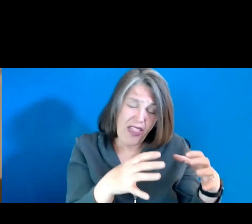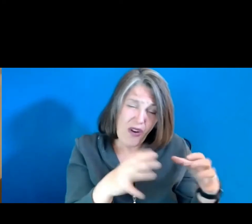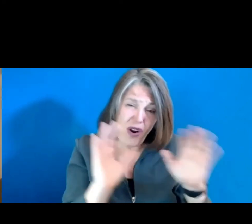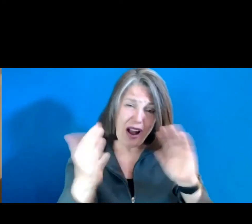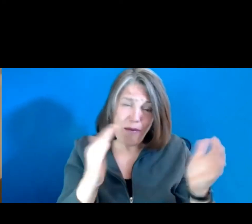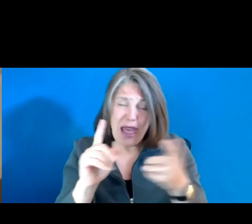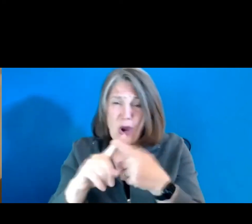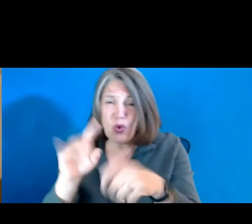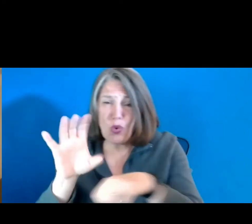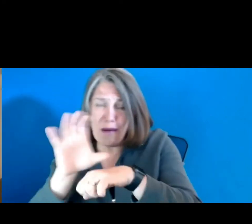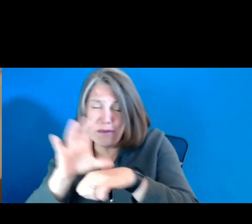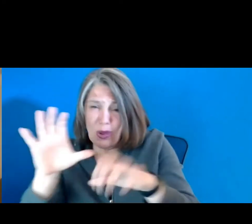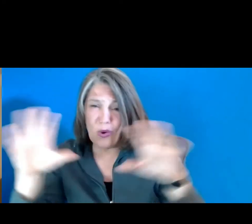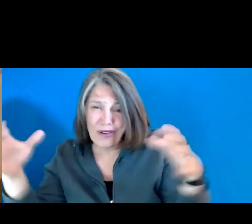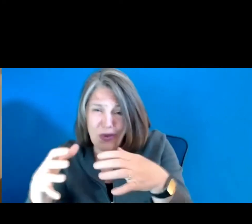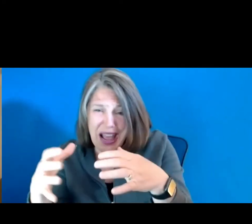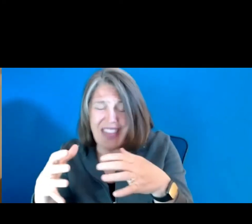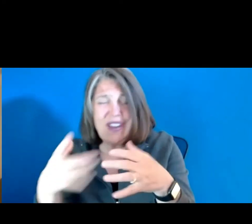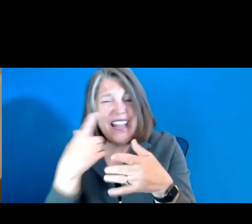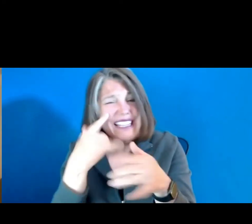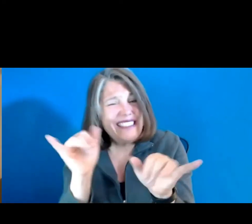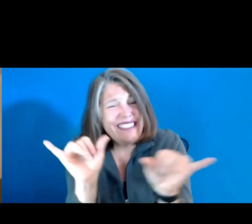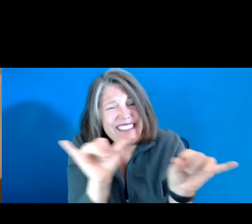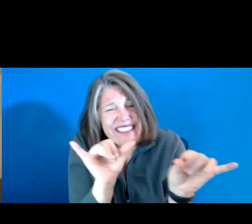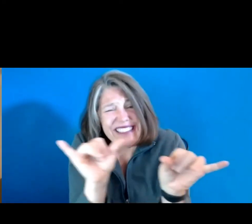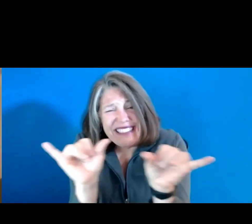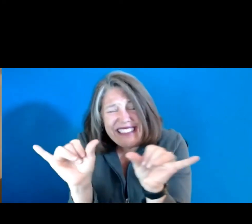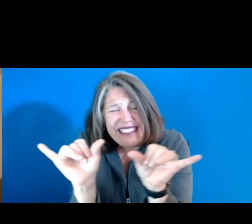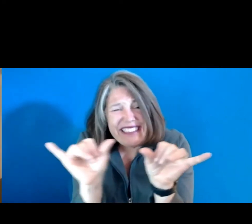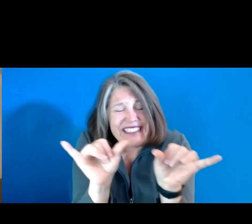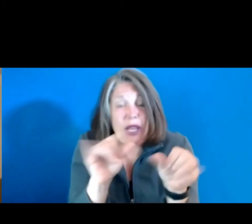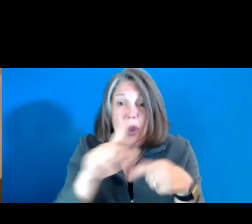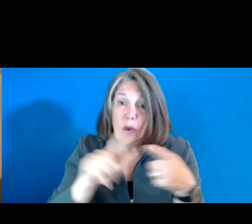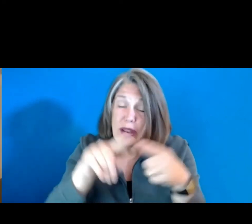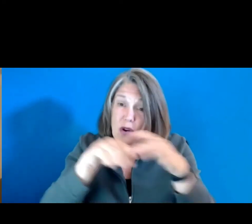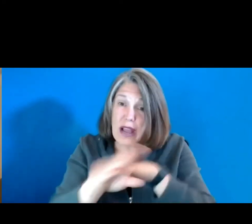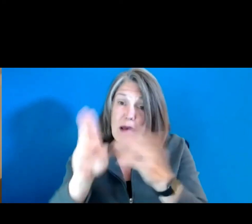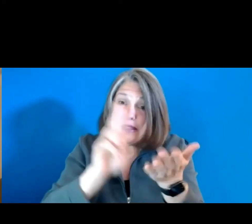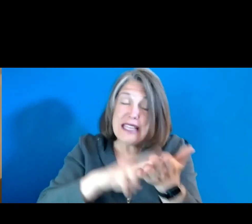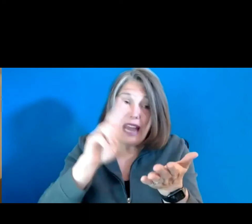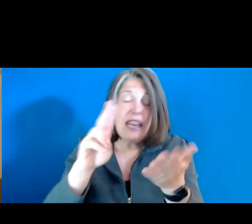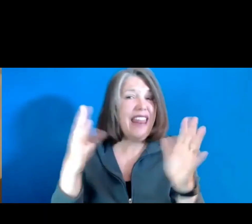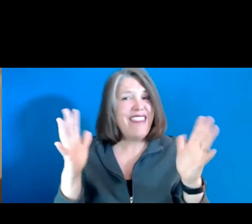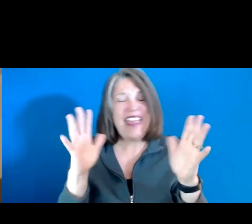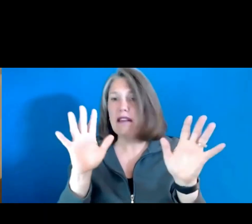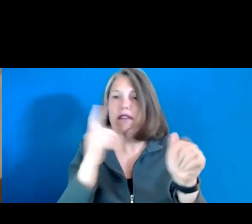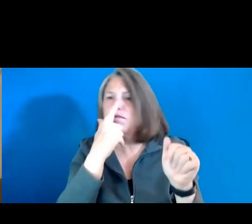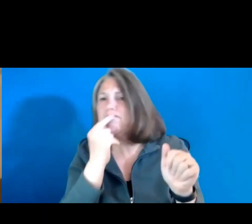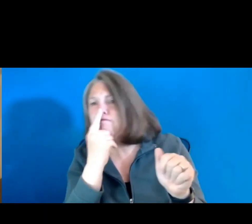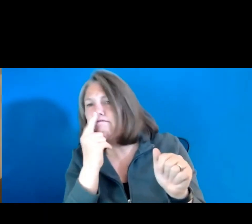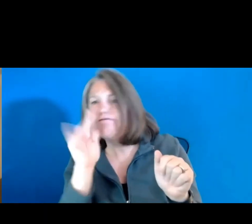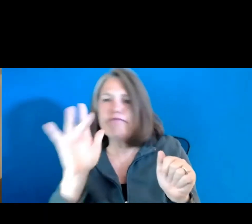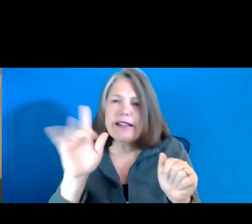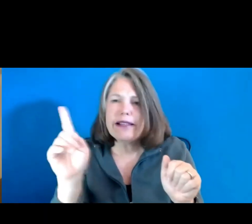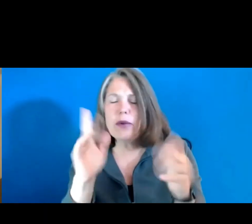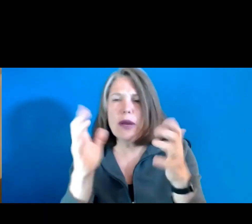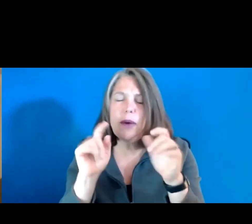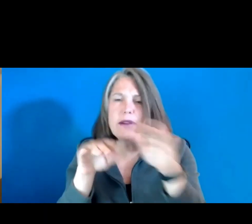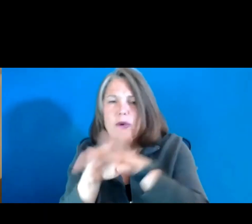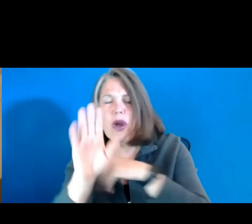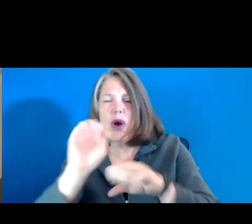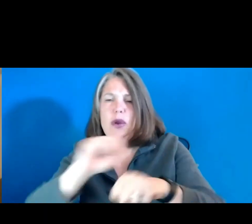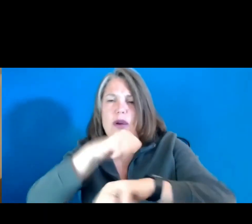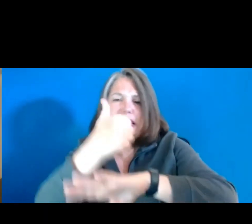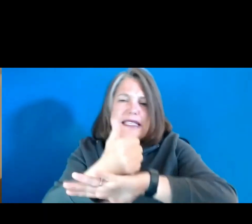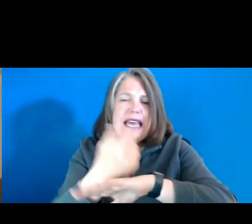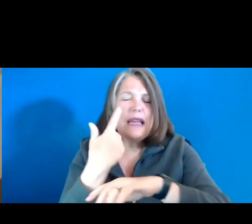come and sign in, you don't have to do anything, but go to where you want to go, where you can set up, just